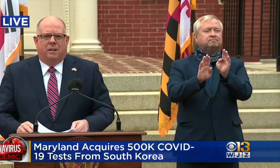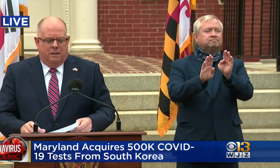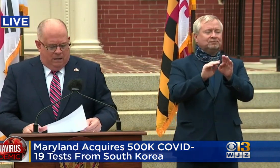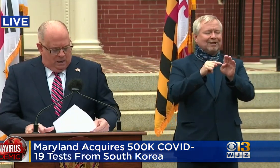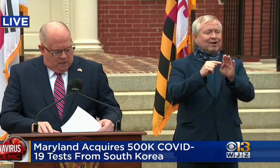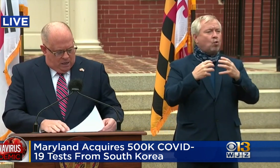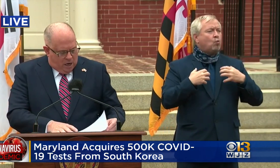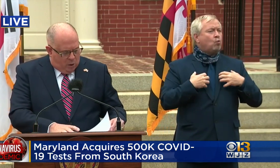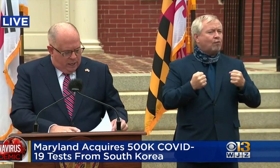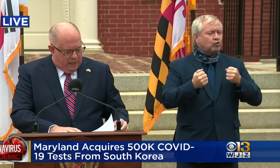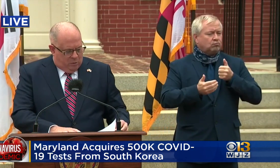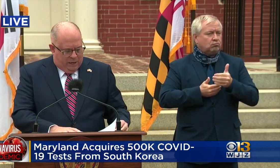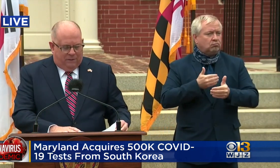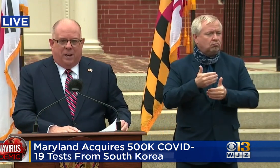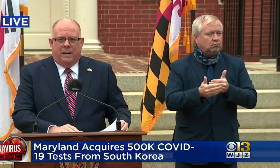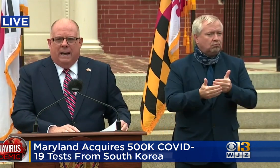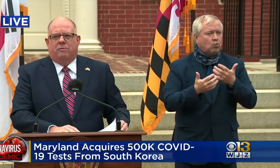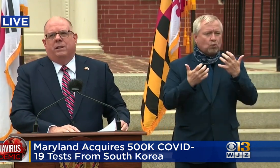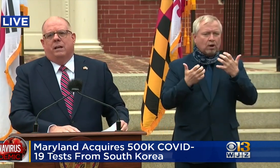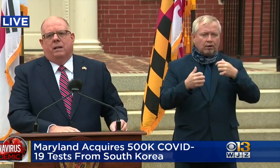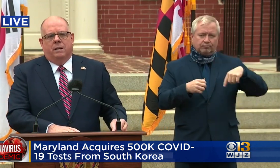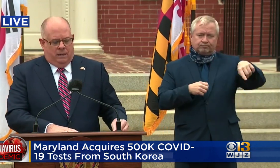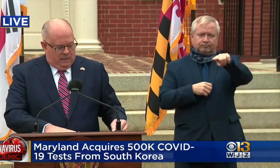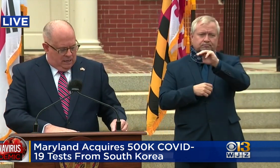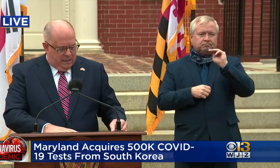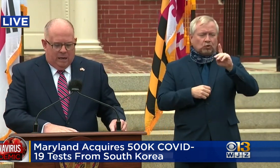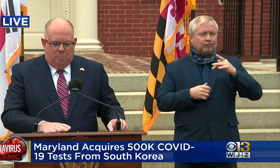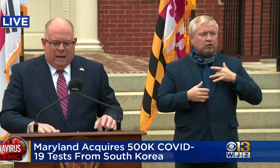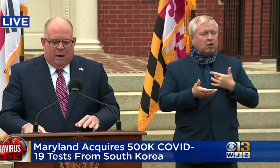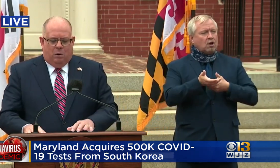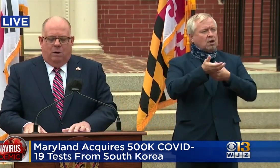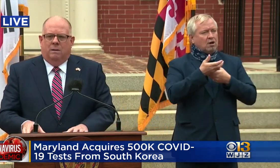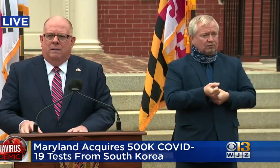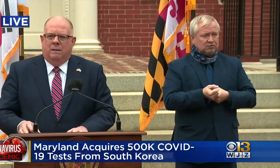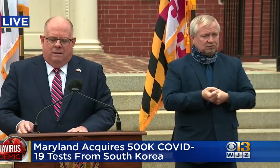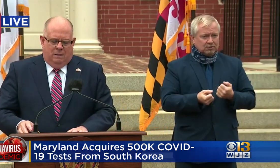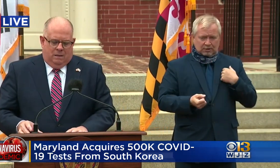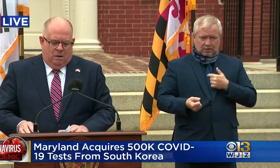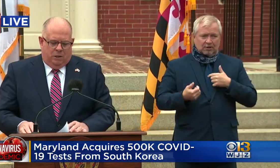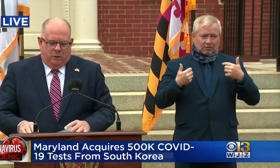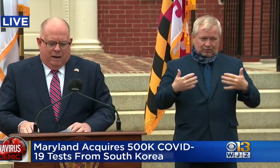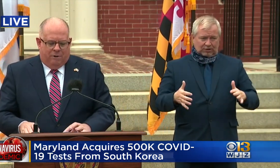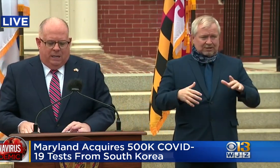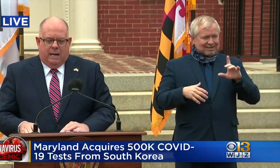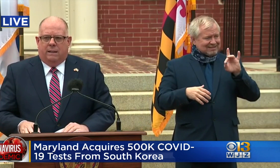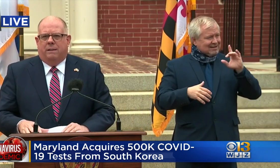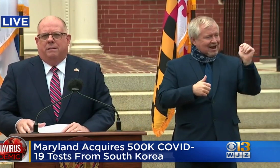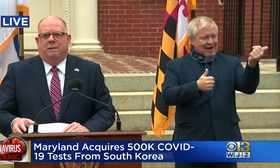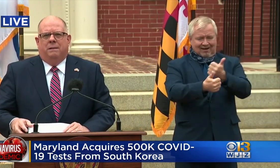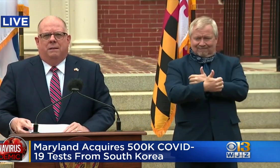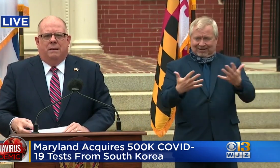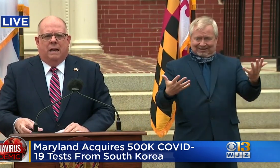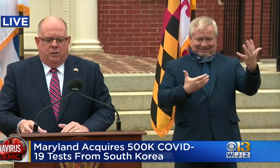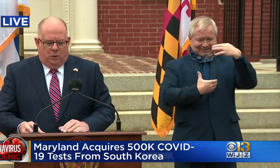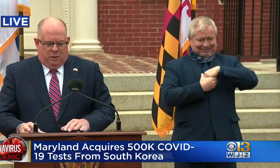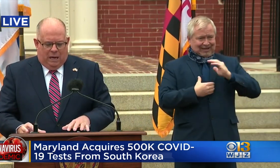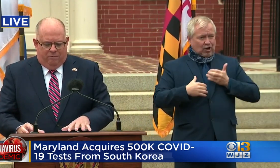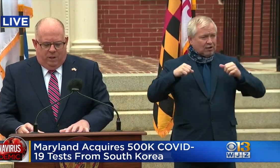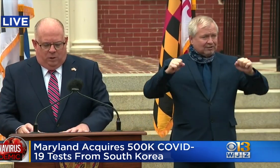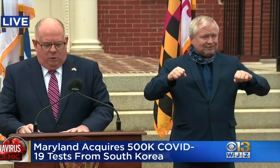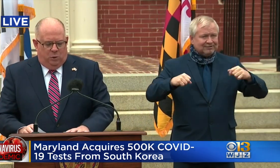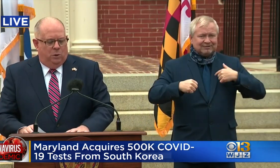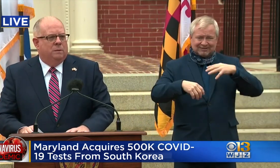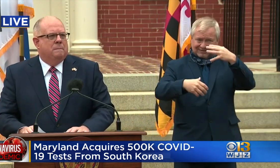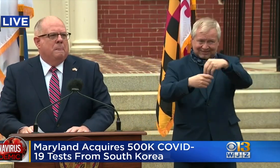confident knowing that we have done everything in our power and gone to every length and used